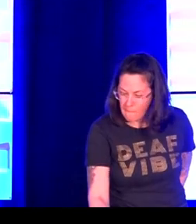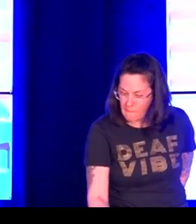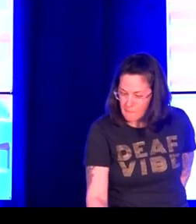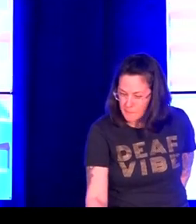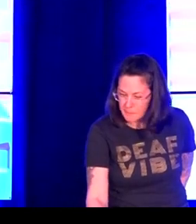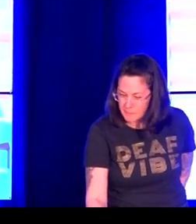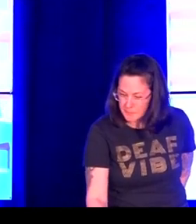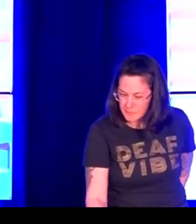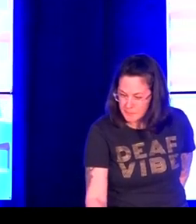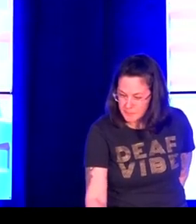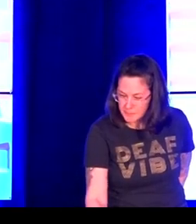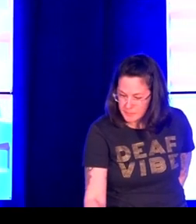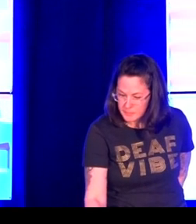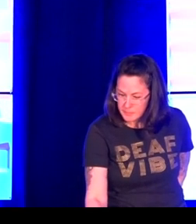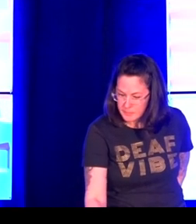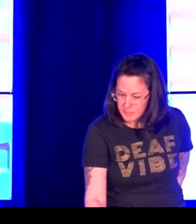Gotcha.